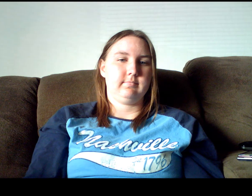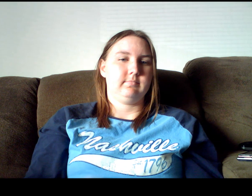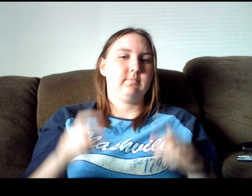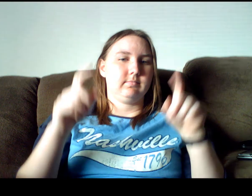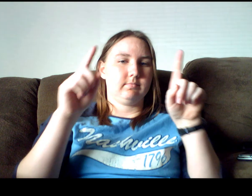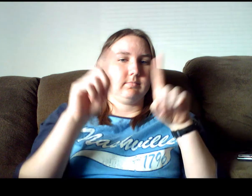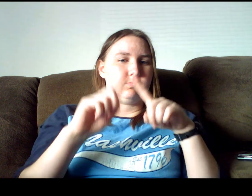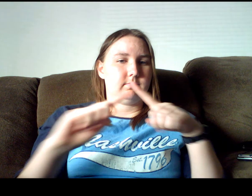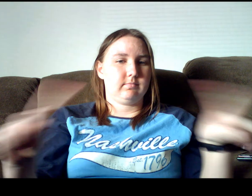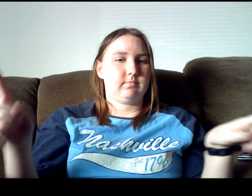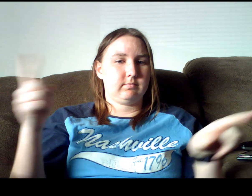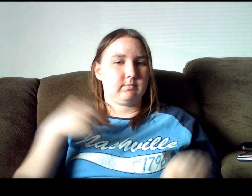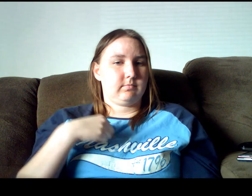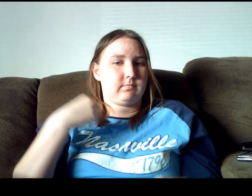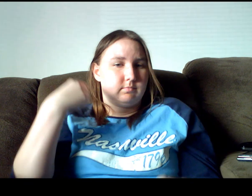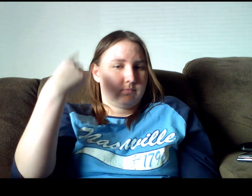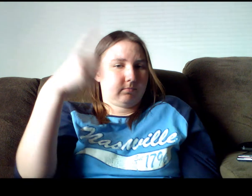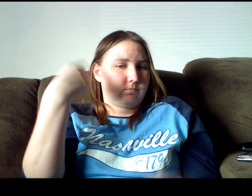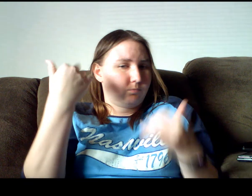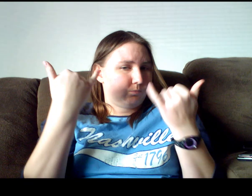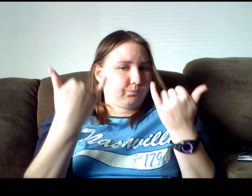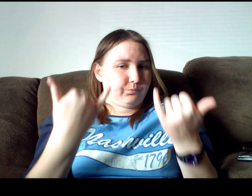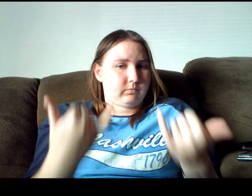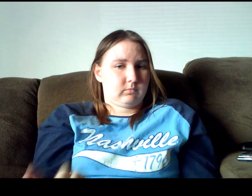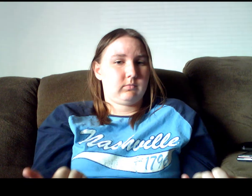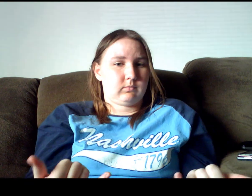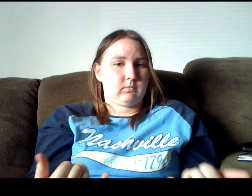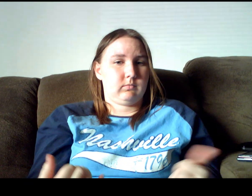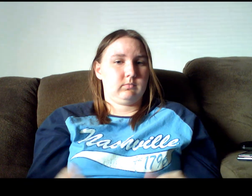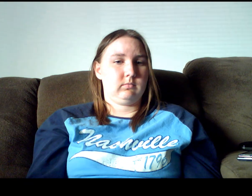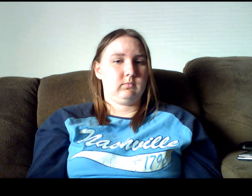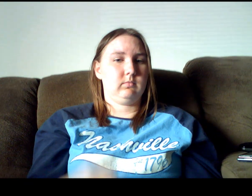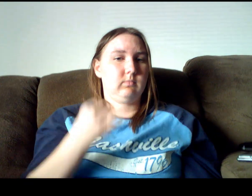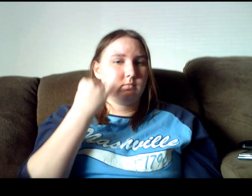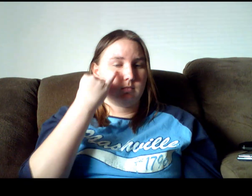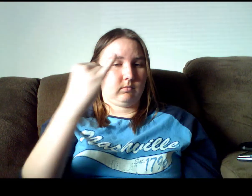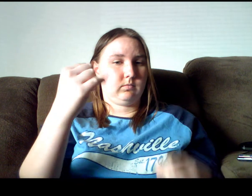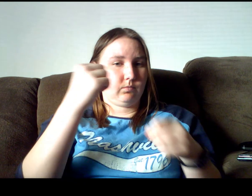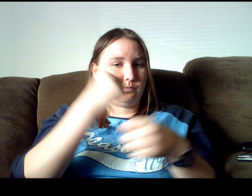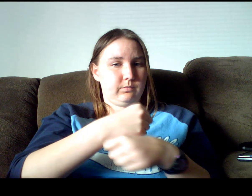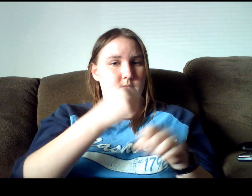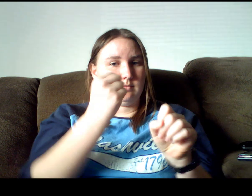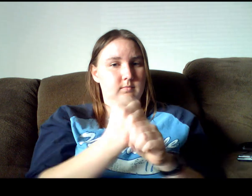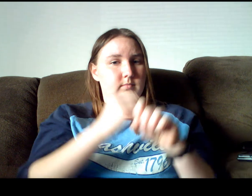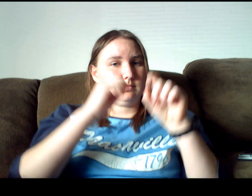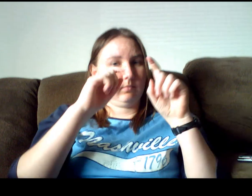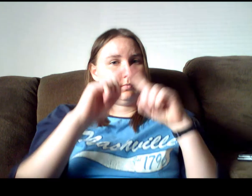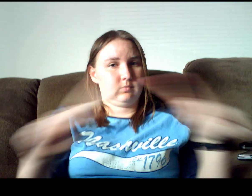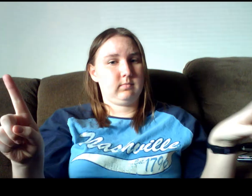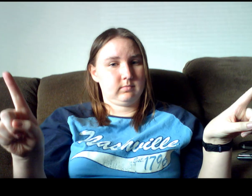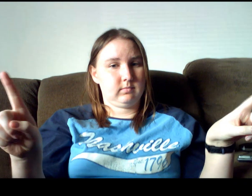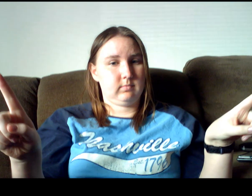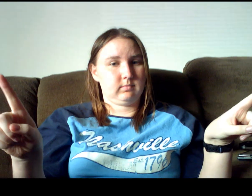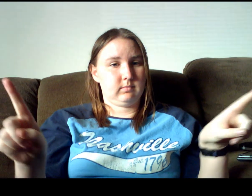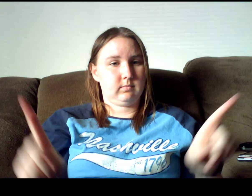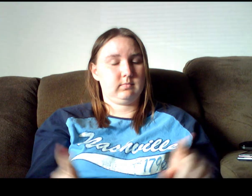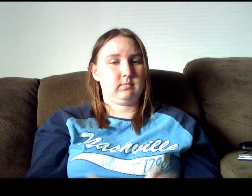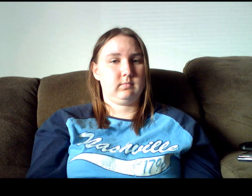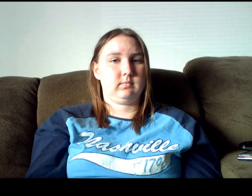But I wonder now If it makes a